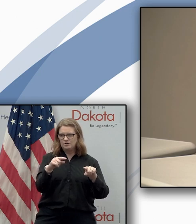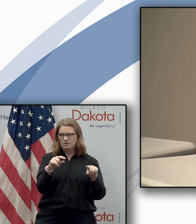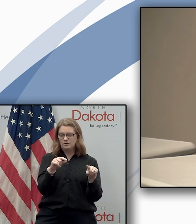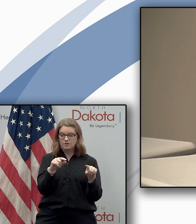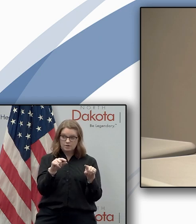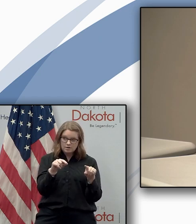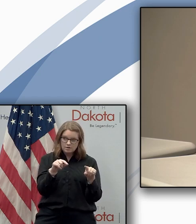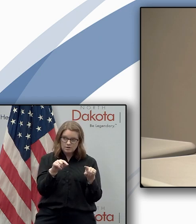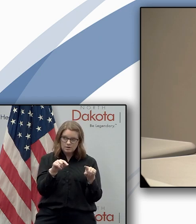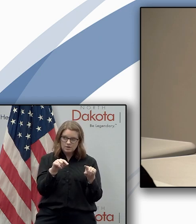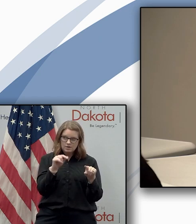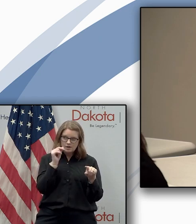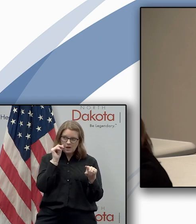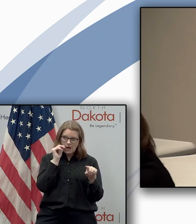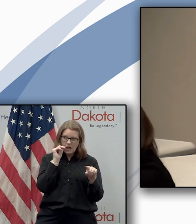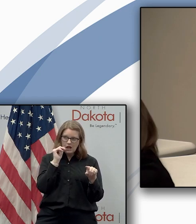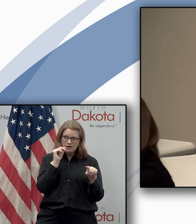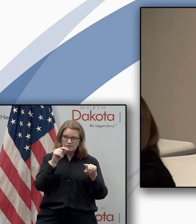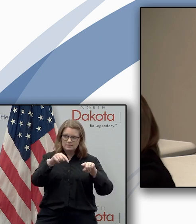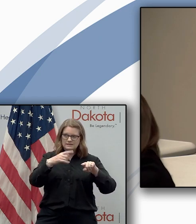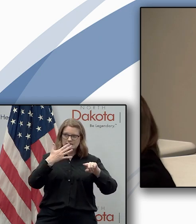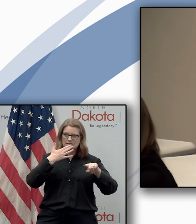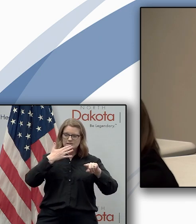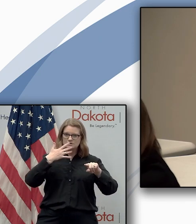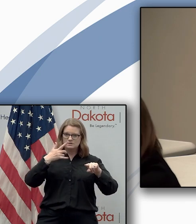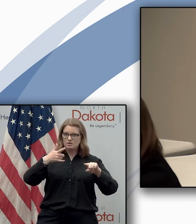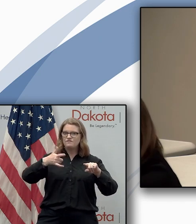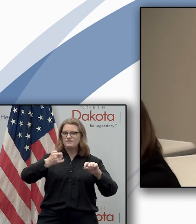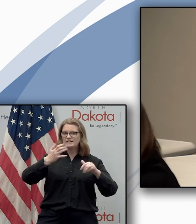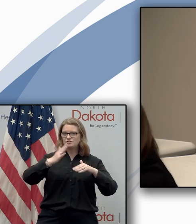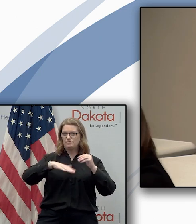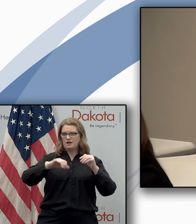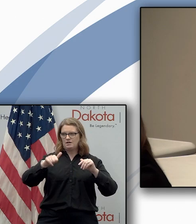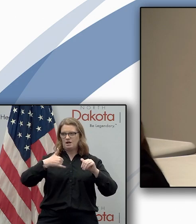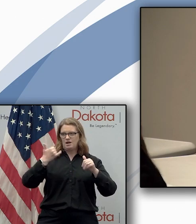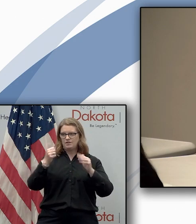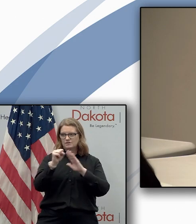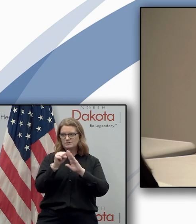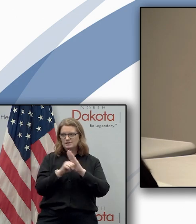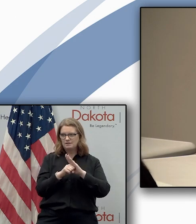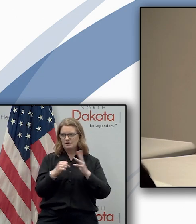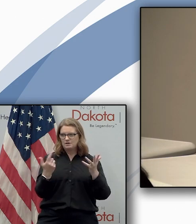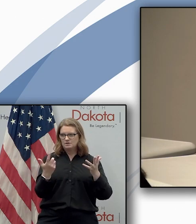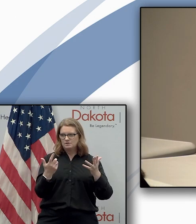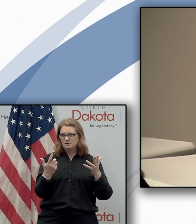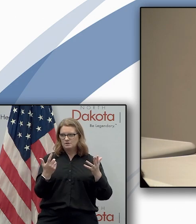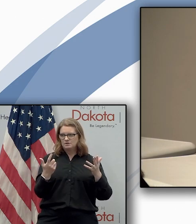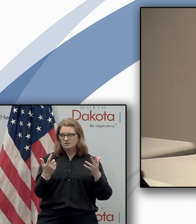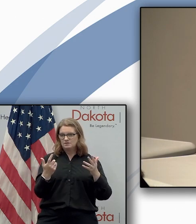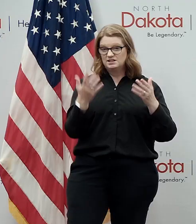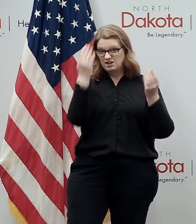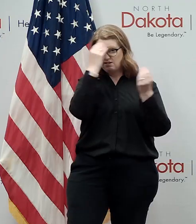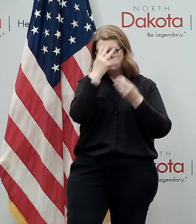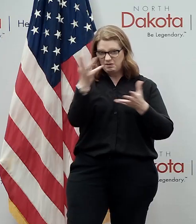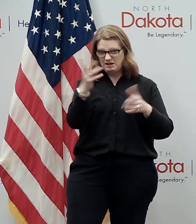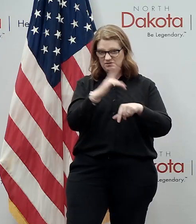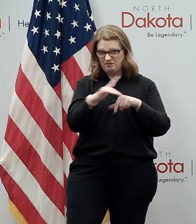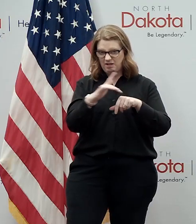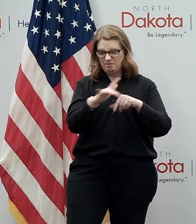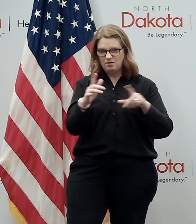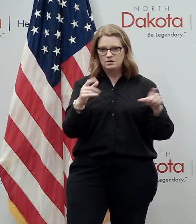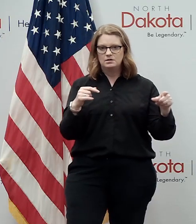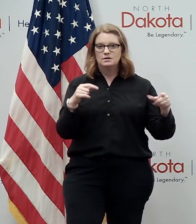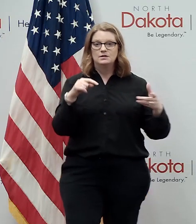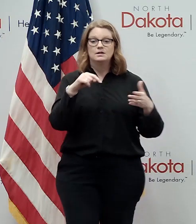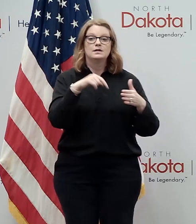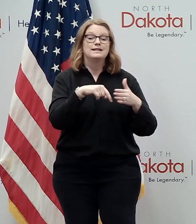it's, we're doing it better than anybody. In other words, we're faster than anybody. I mean, is there a way to benchmark that? Do you know that? Is there data out there? Yeah. So what we